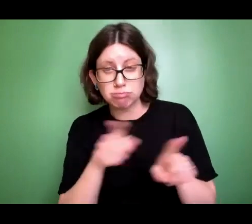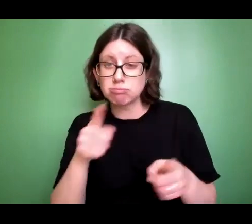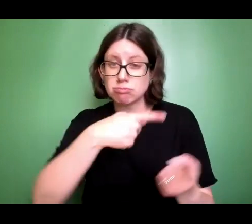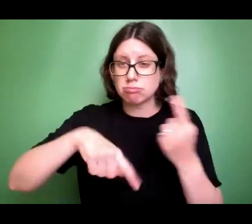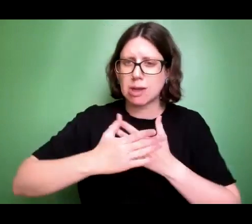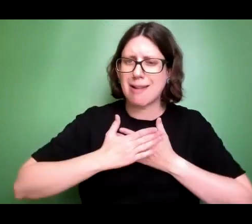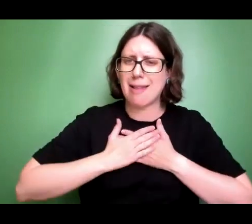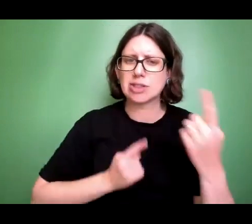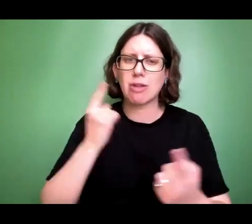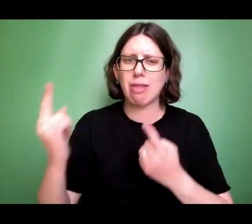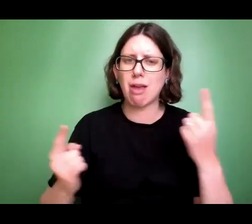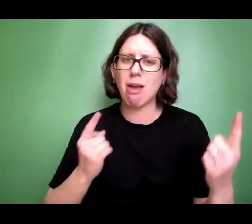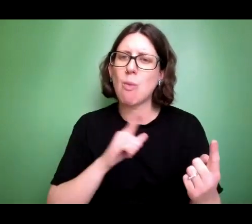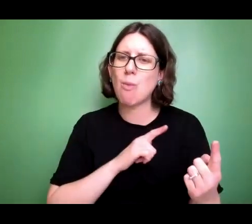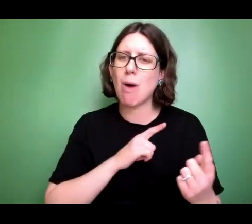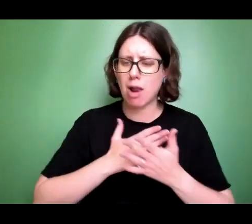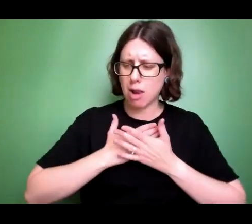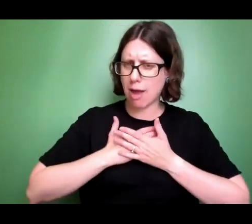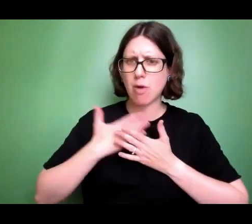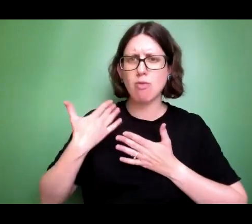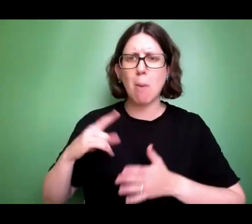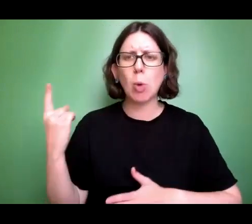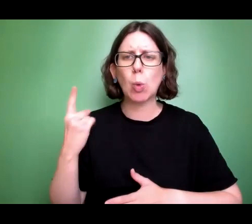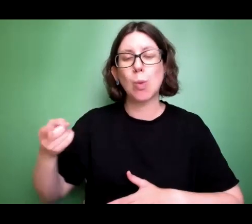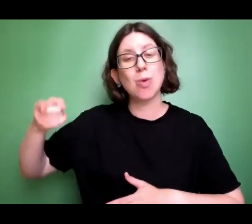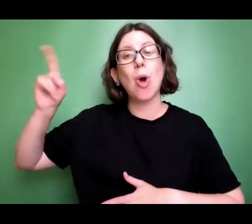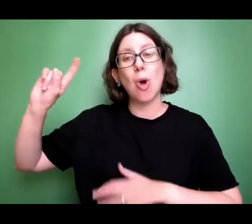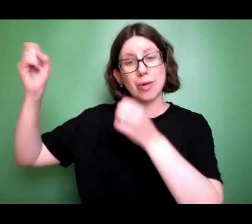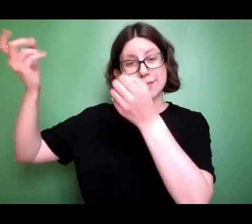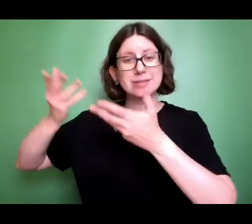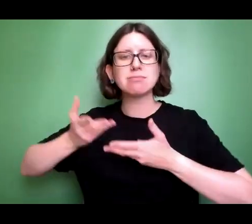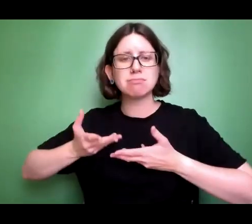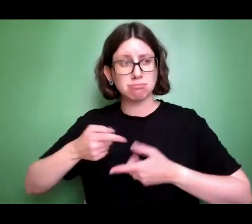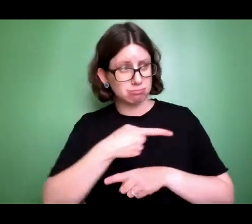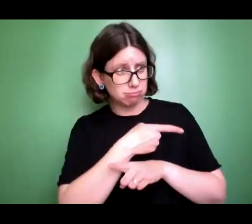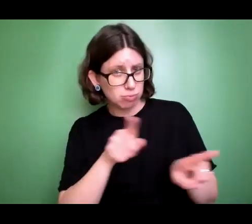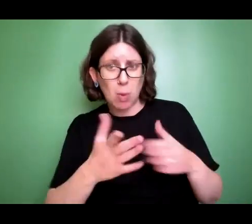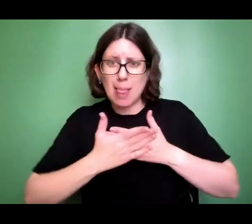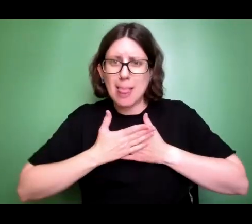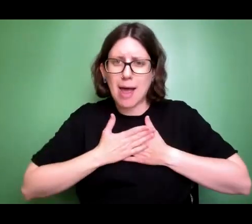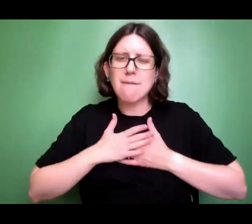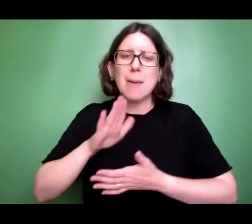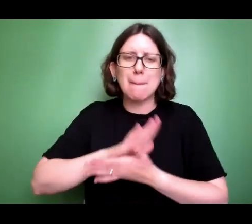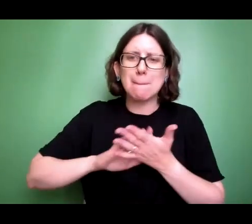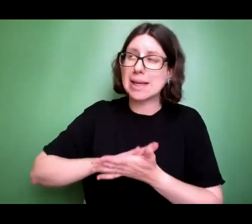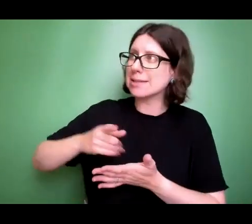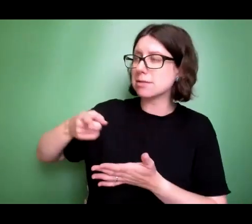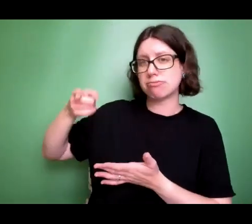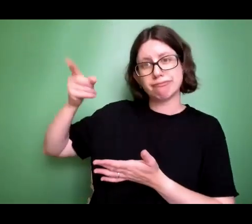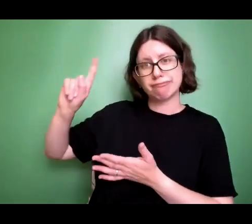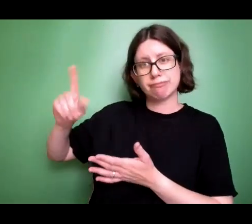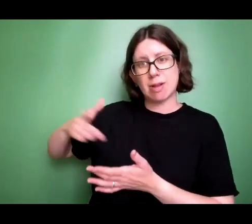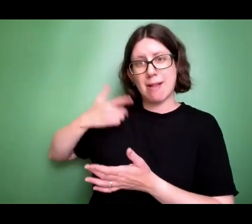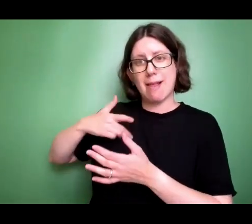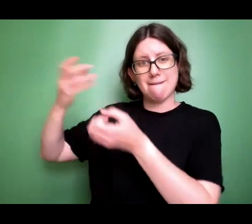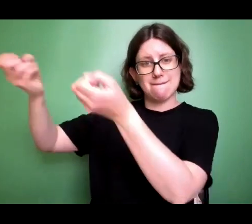one another, for love comes from God. Everyone who loves has been born of God and knows God.